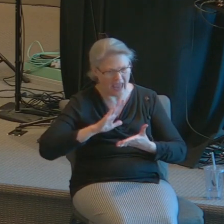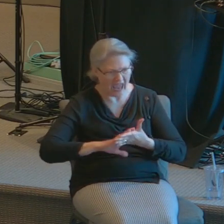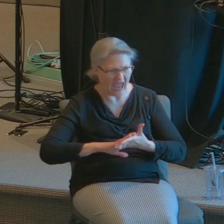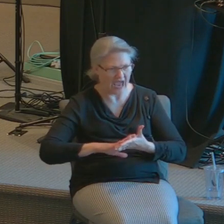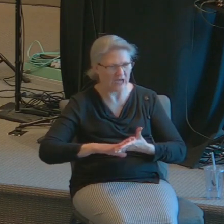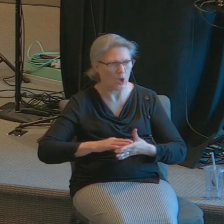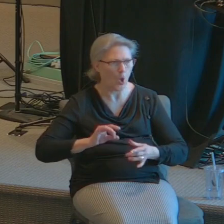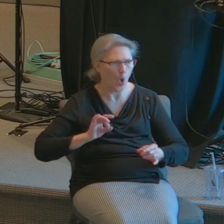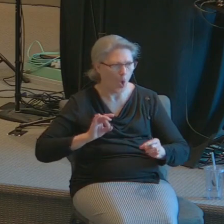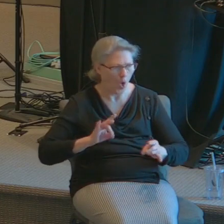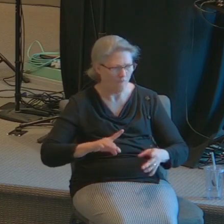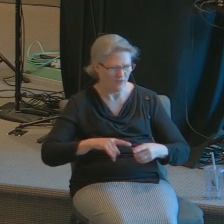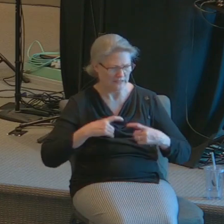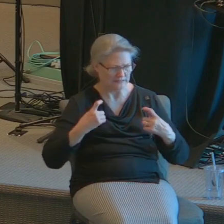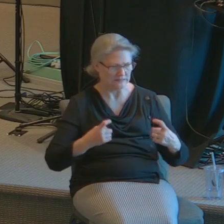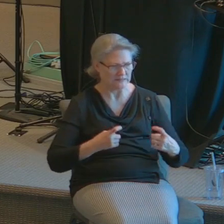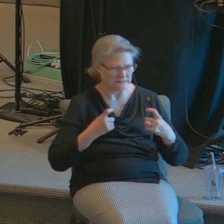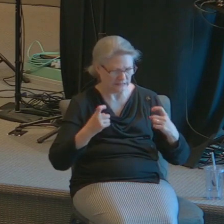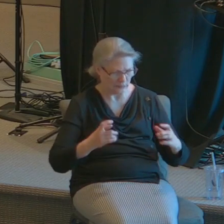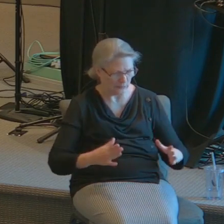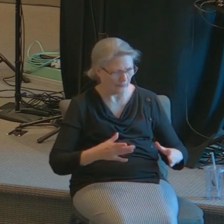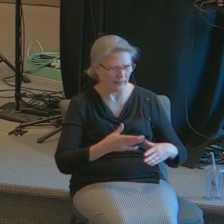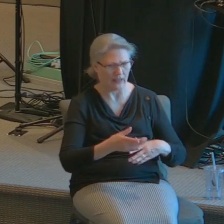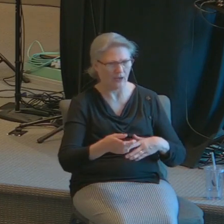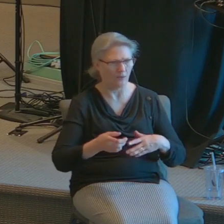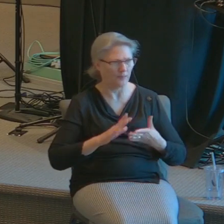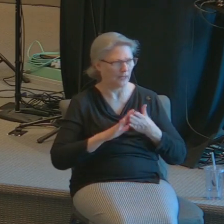in sin they have become involved